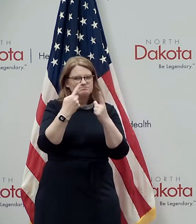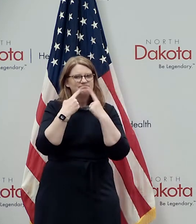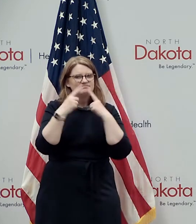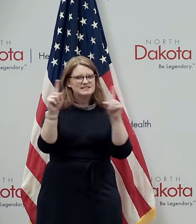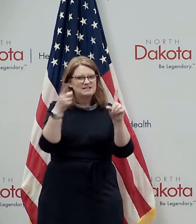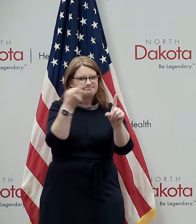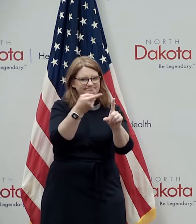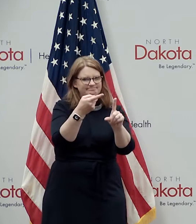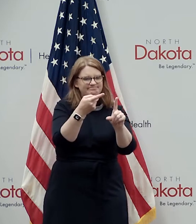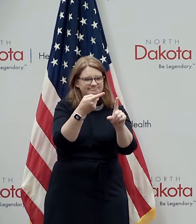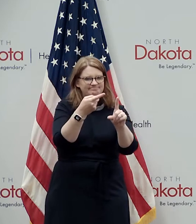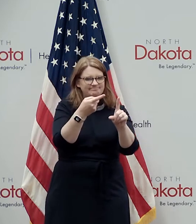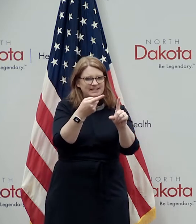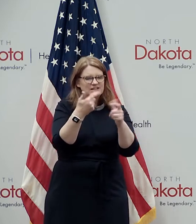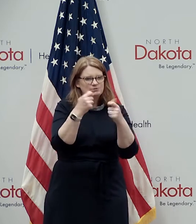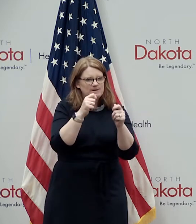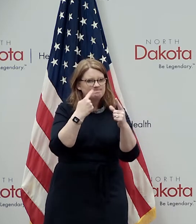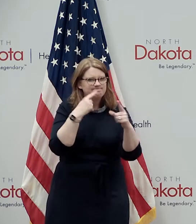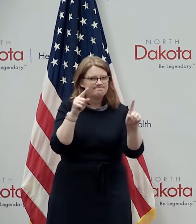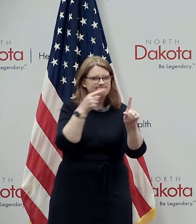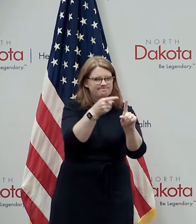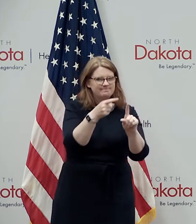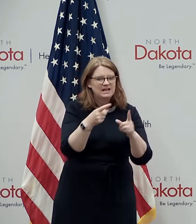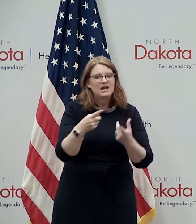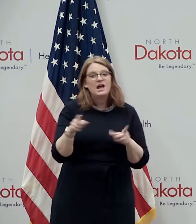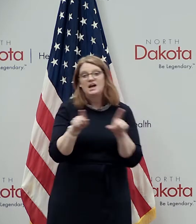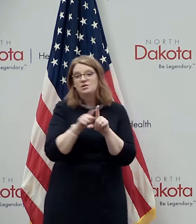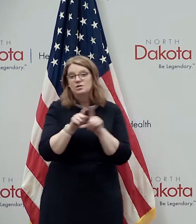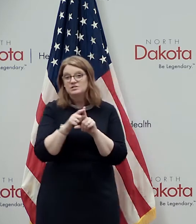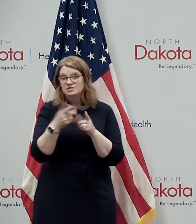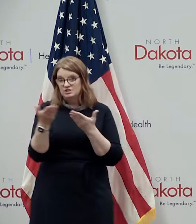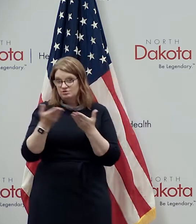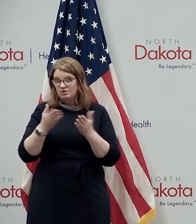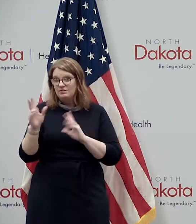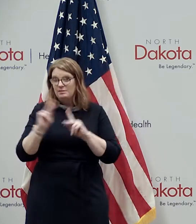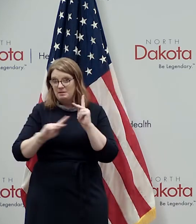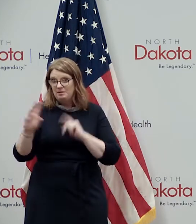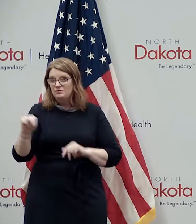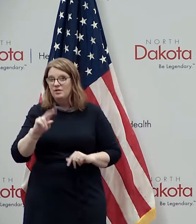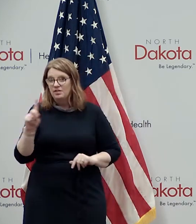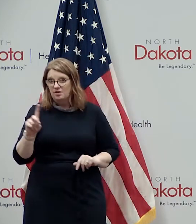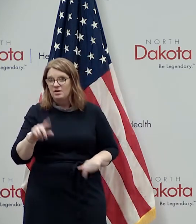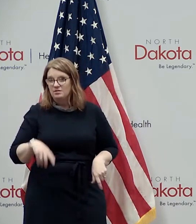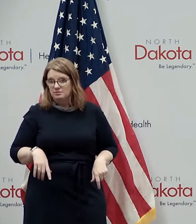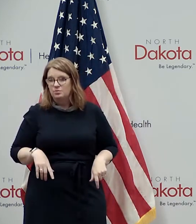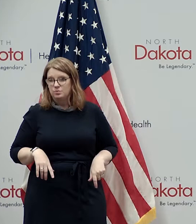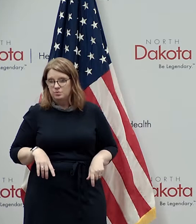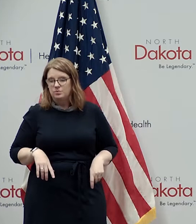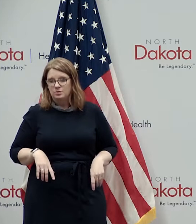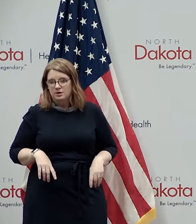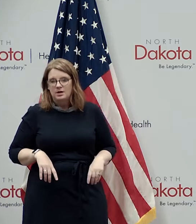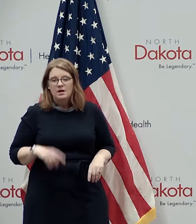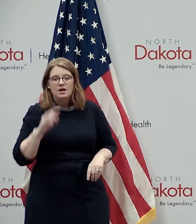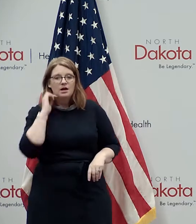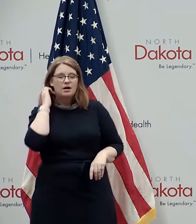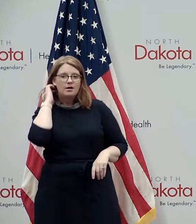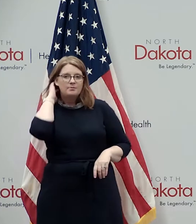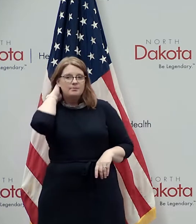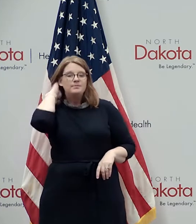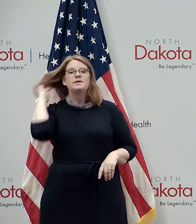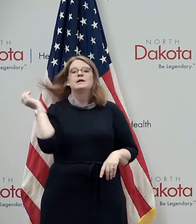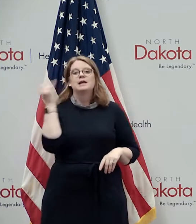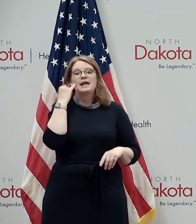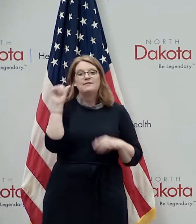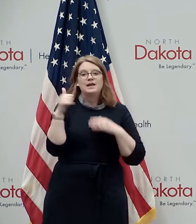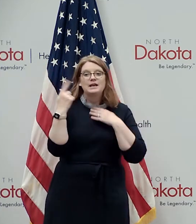do to improve the mission to better serve our citizens that is something the team is going to get after the other thing is initiative too if anybody